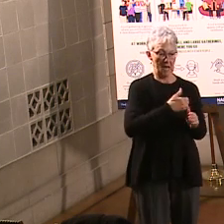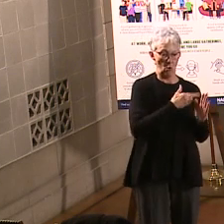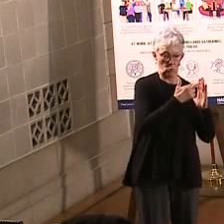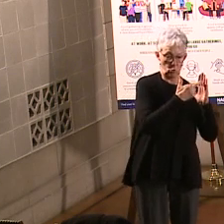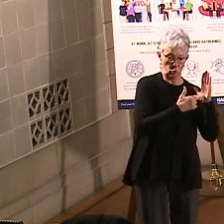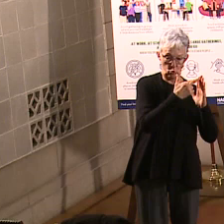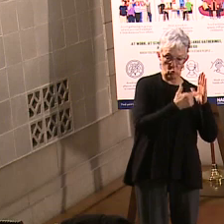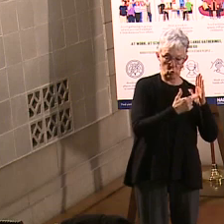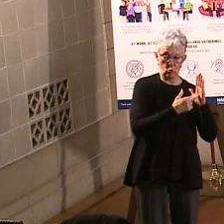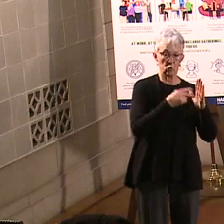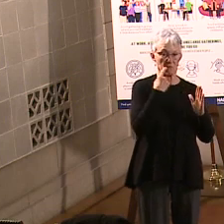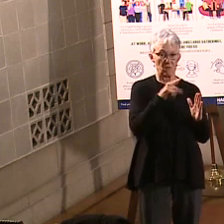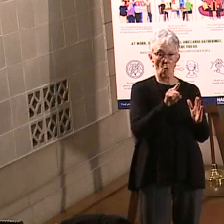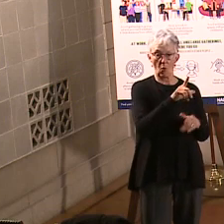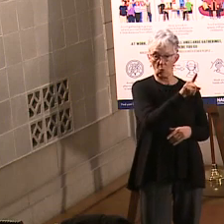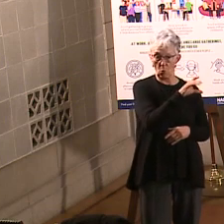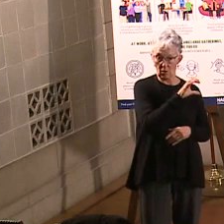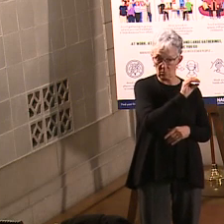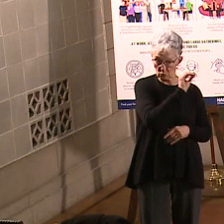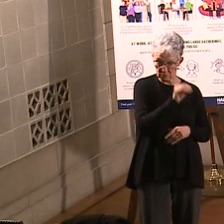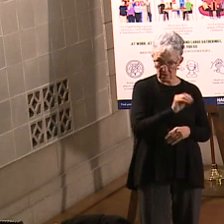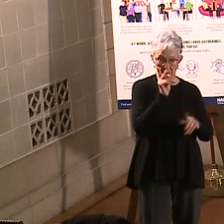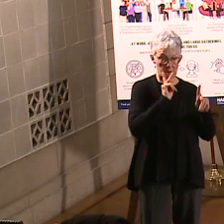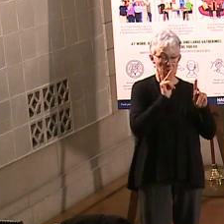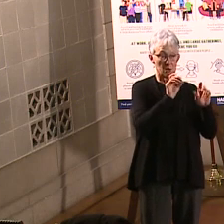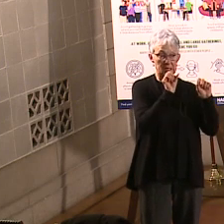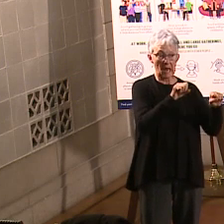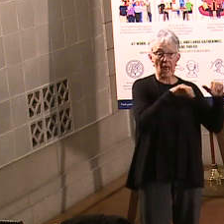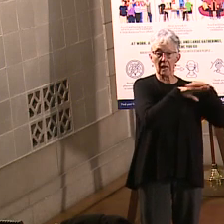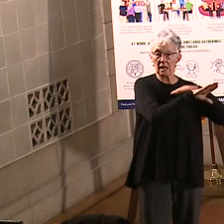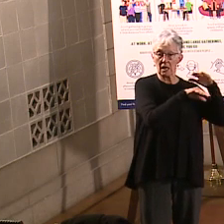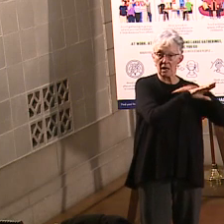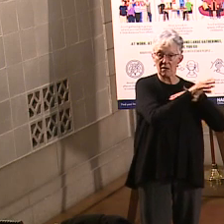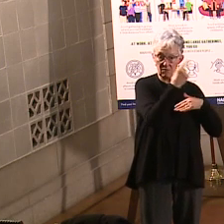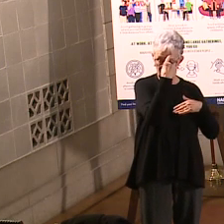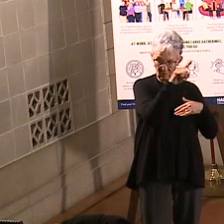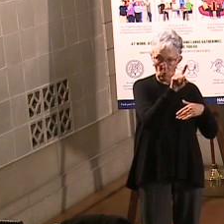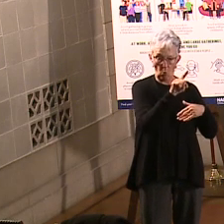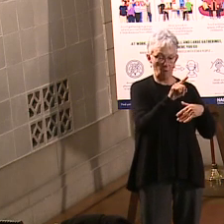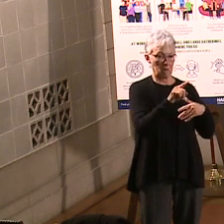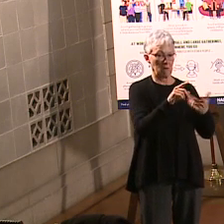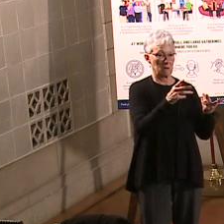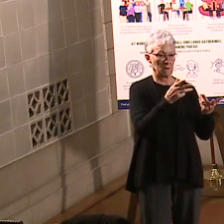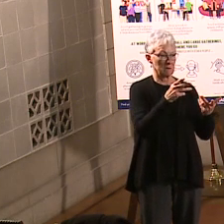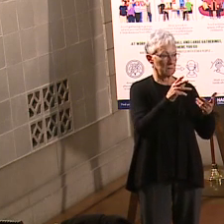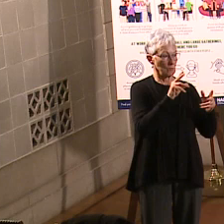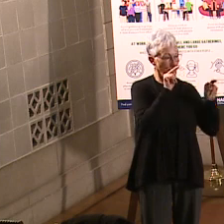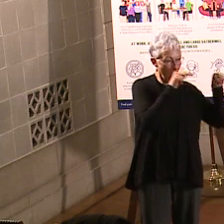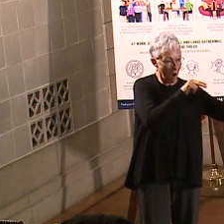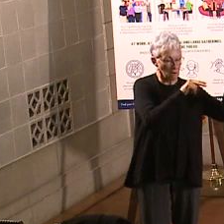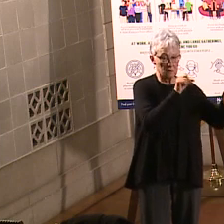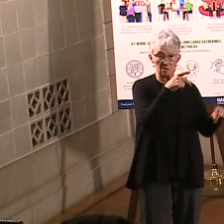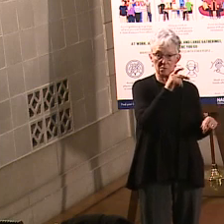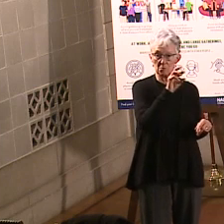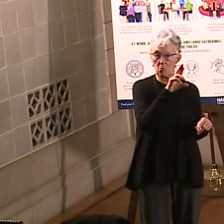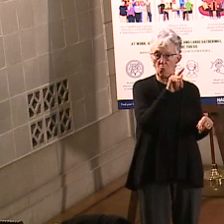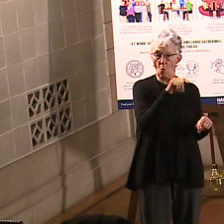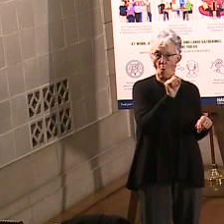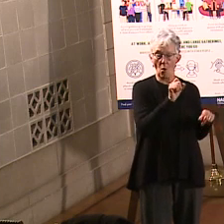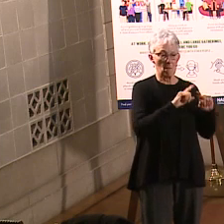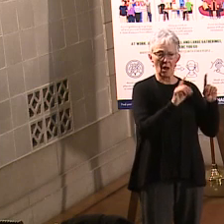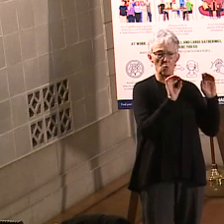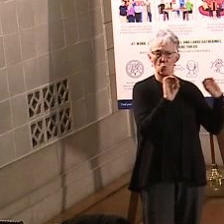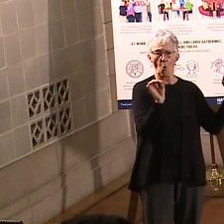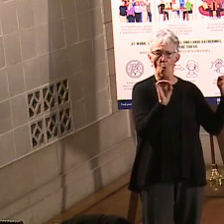occupancy of indoor venues, you know, no restrictions on extracurricular activities for young people. But even